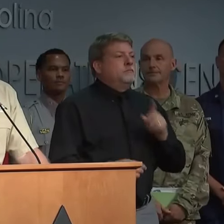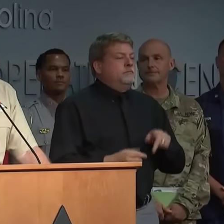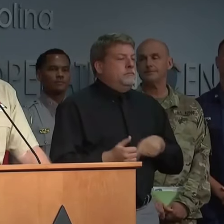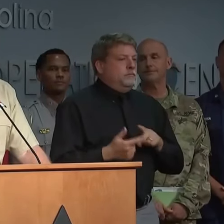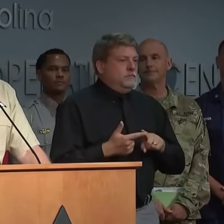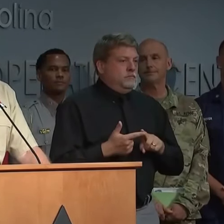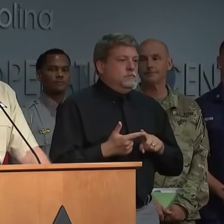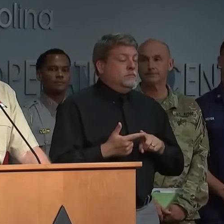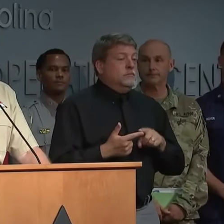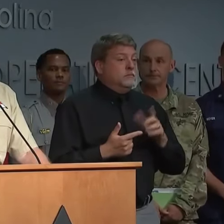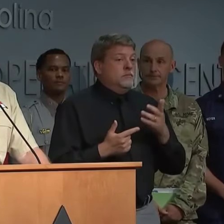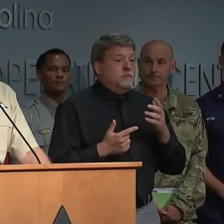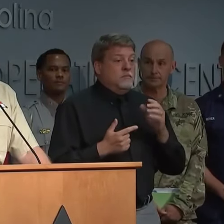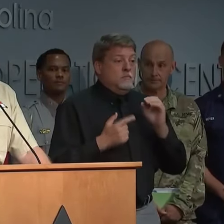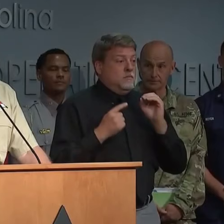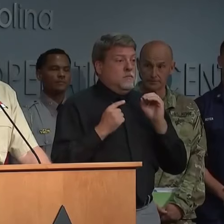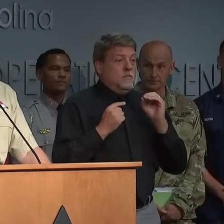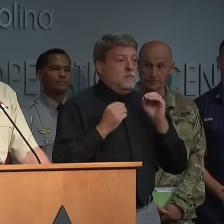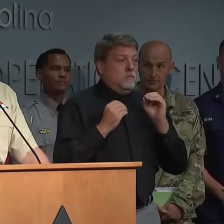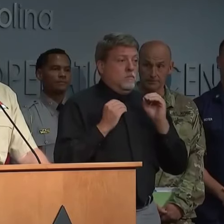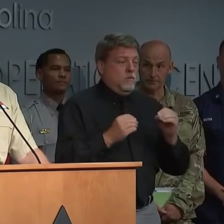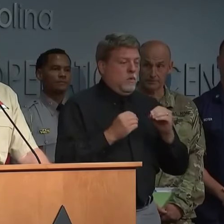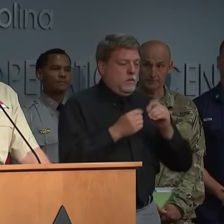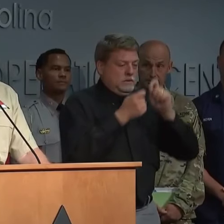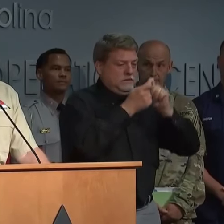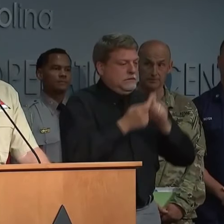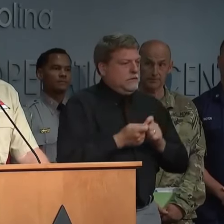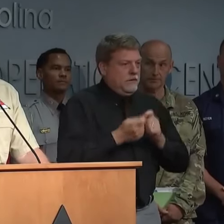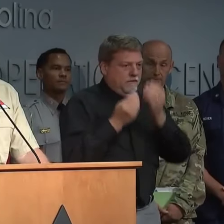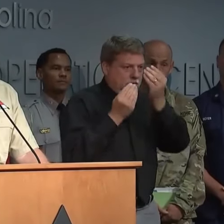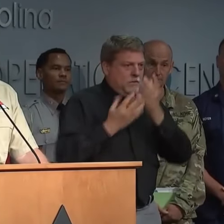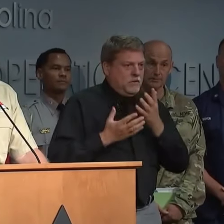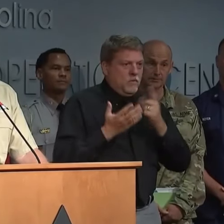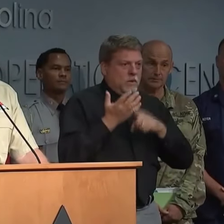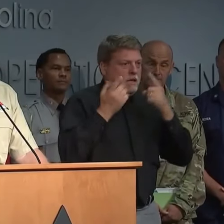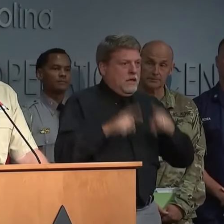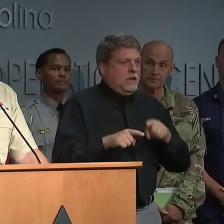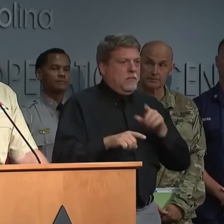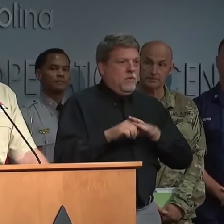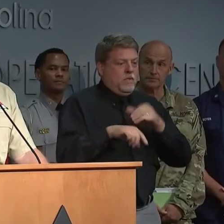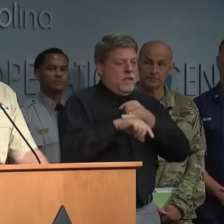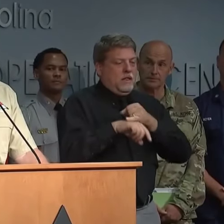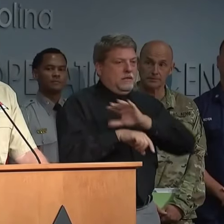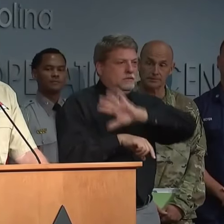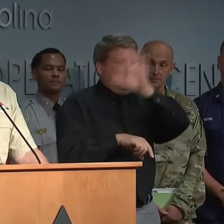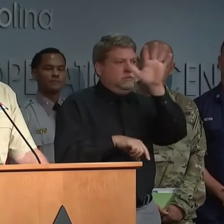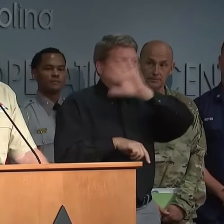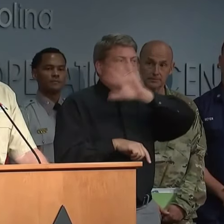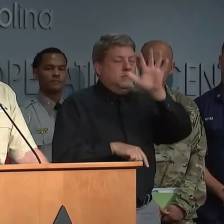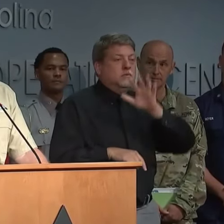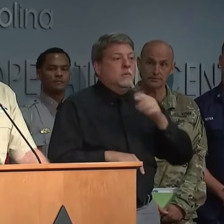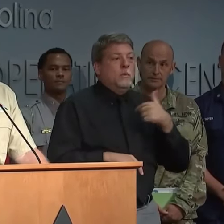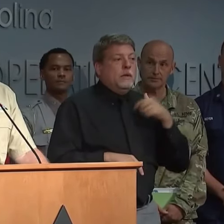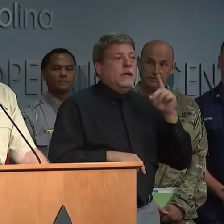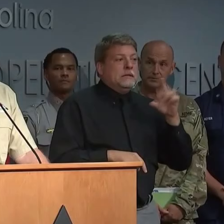So we don't have any granularity on what's actually happening out on the barrier islands. We have heard